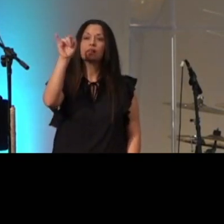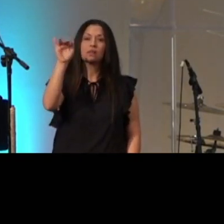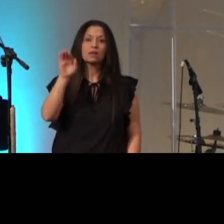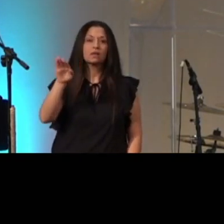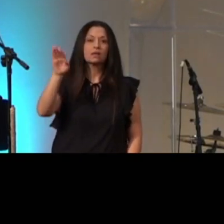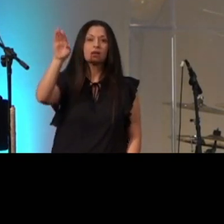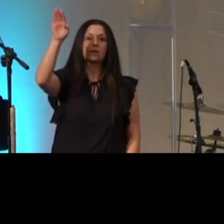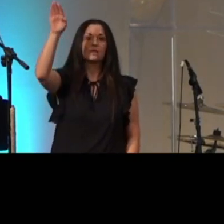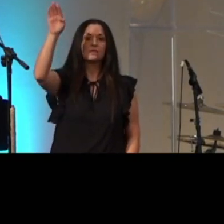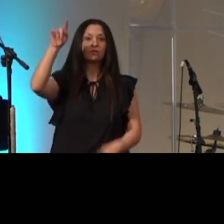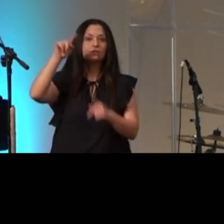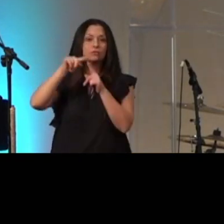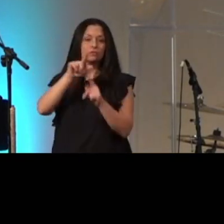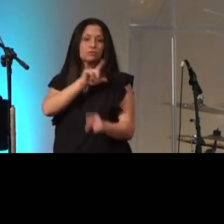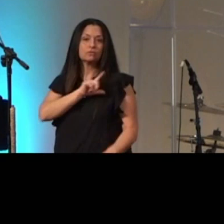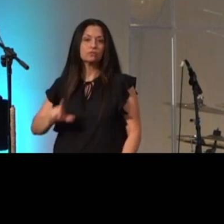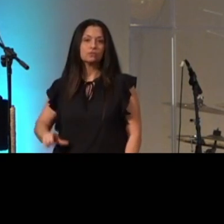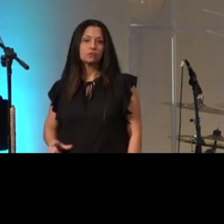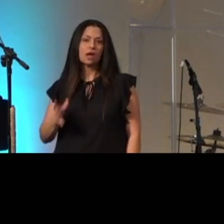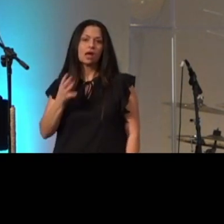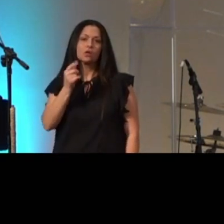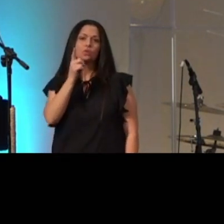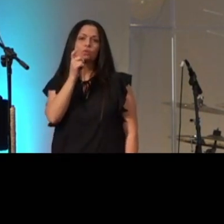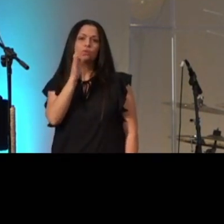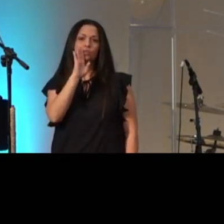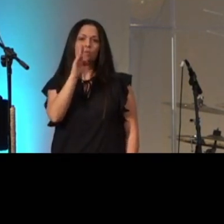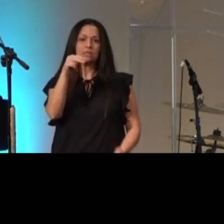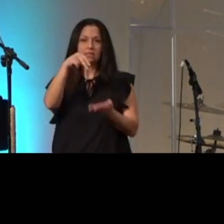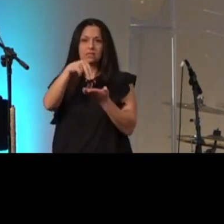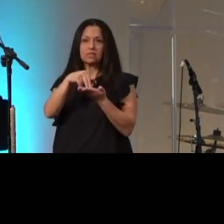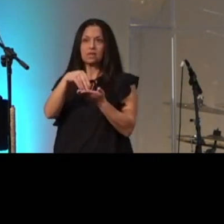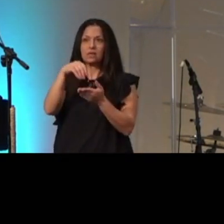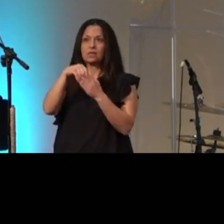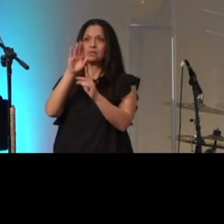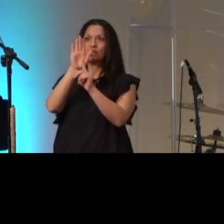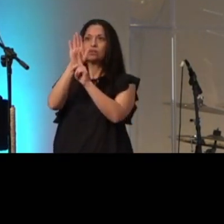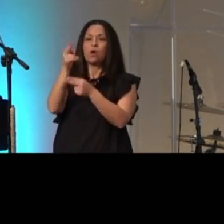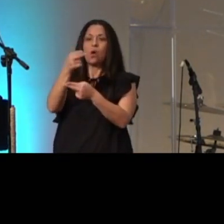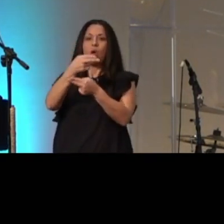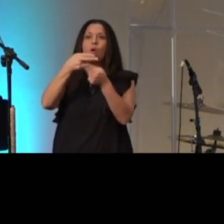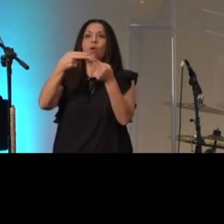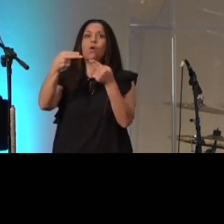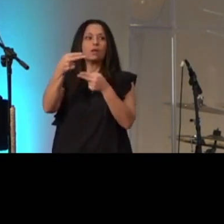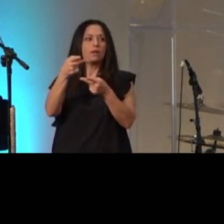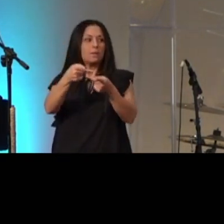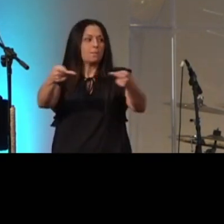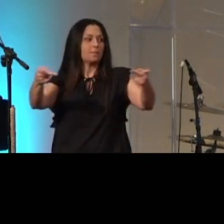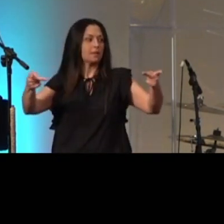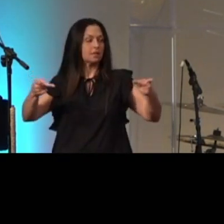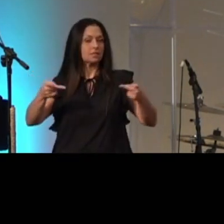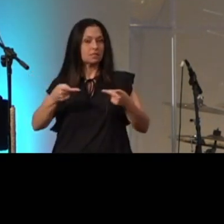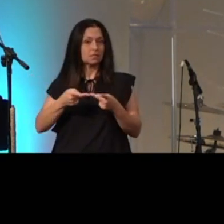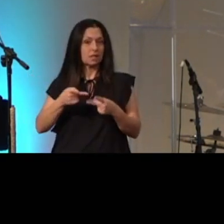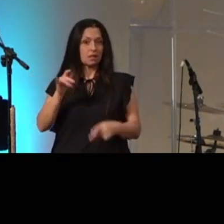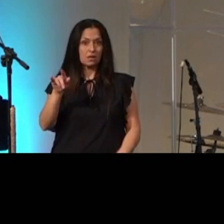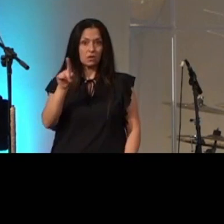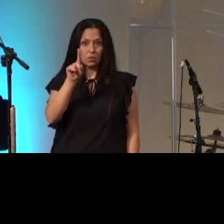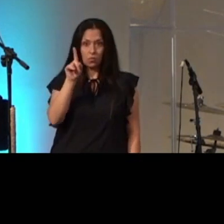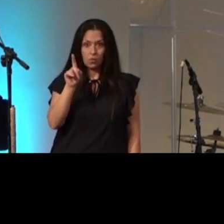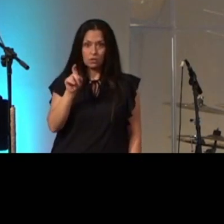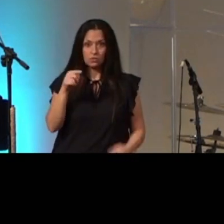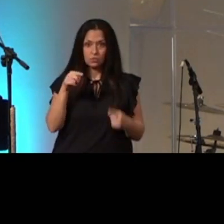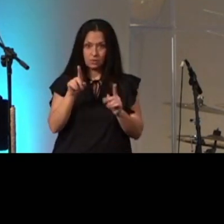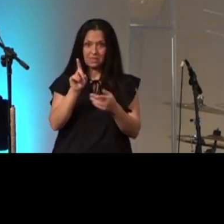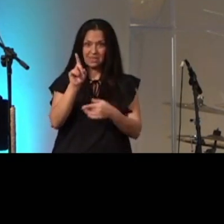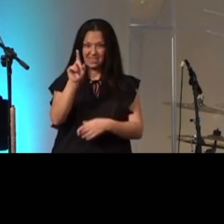lord and who shall stand in his holy place the question as david writes